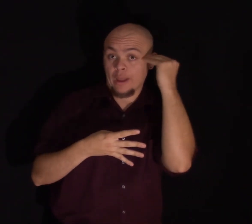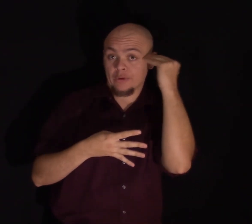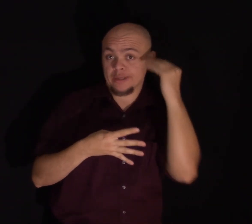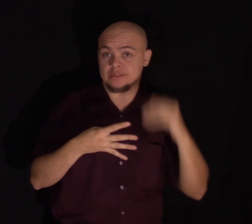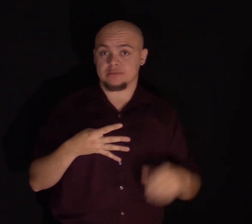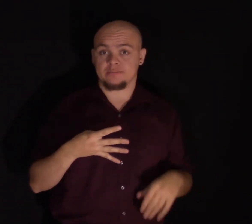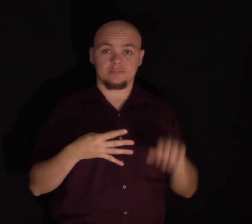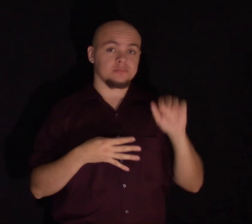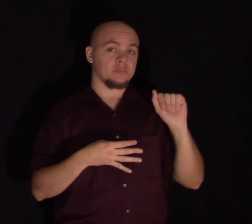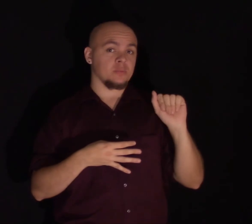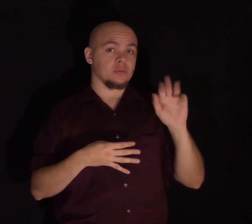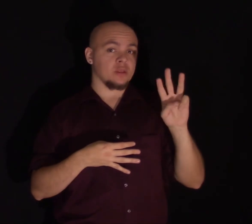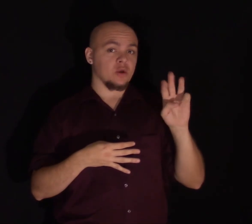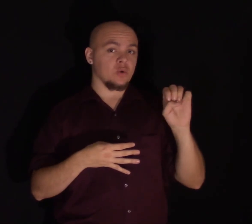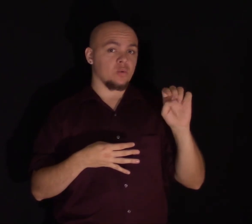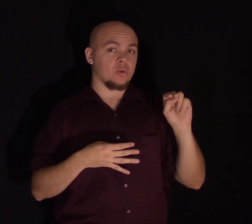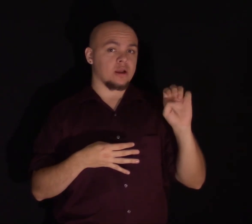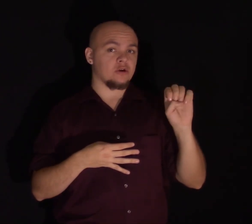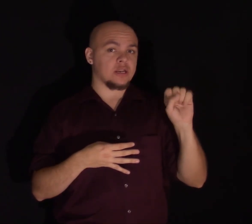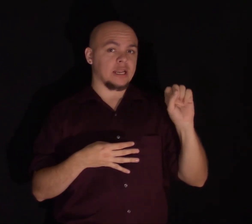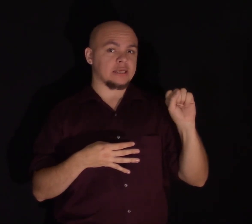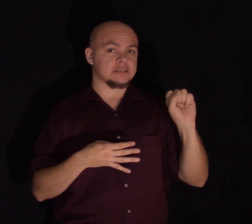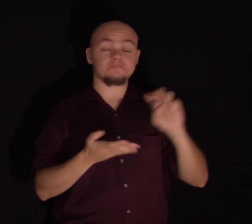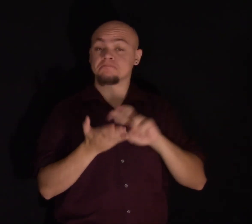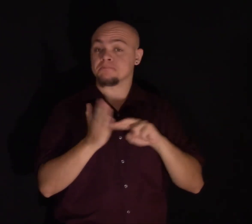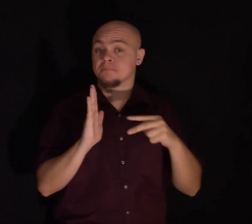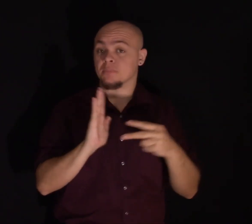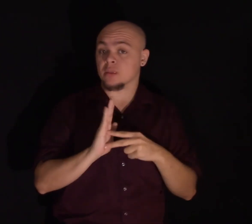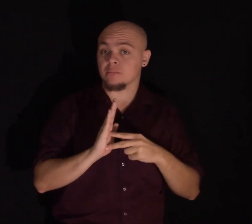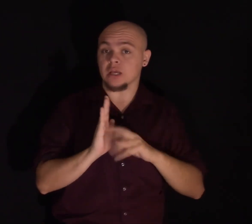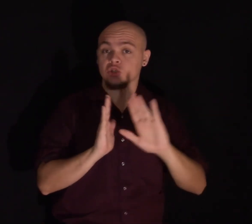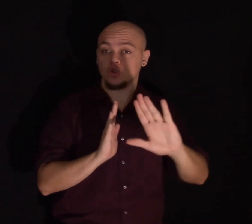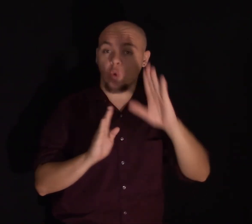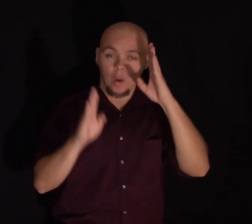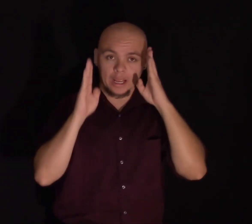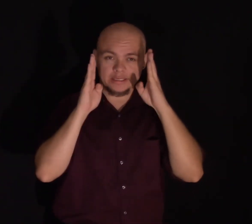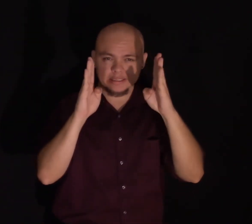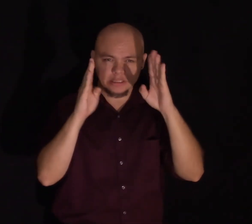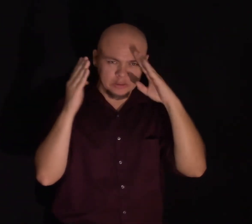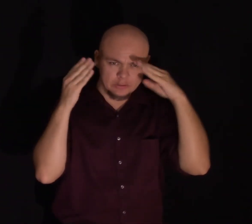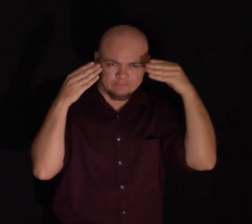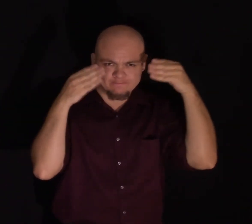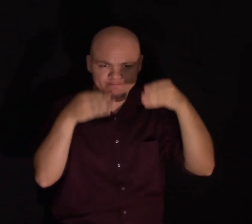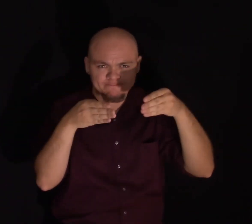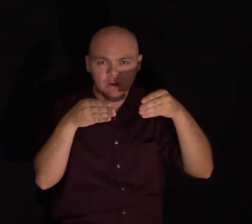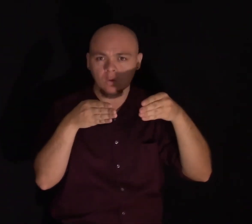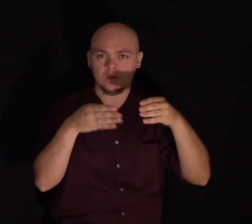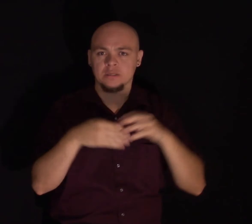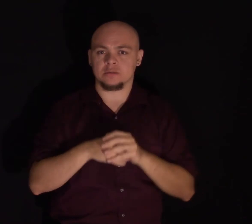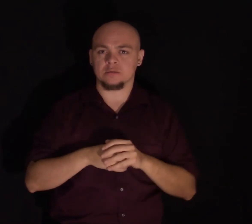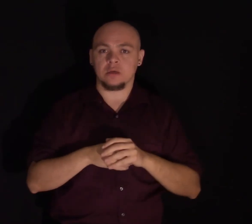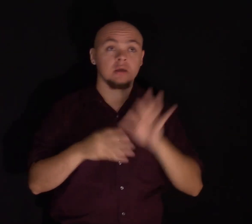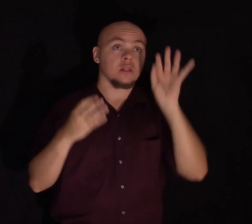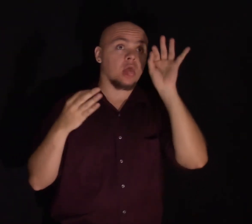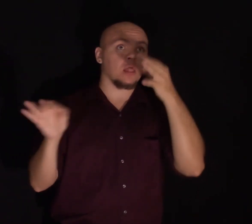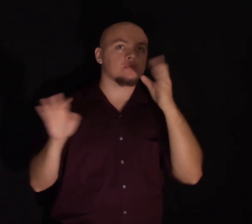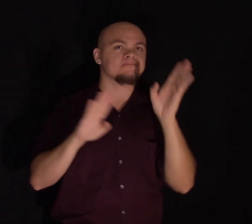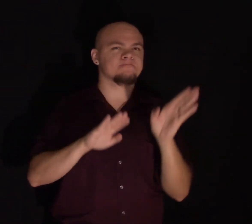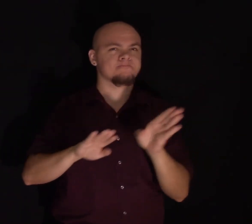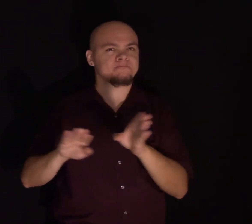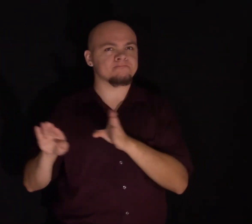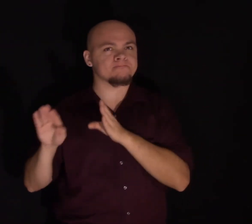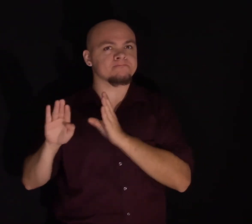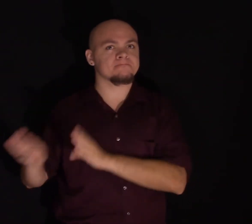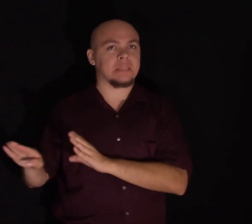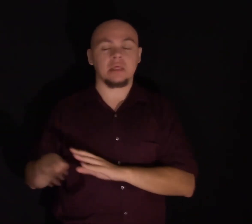awareness includes the capacity to focus our attention, to resist distraction. It